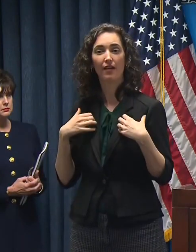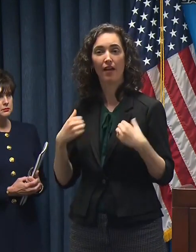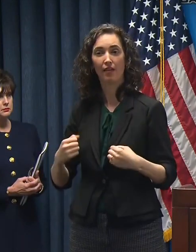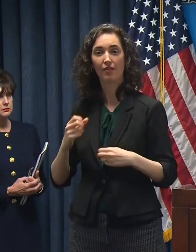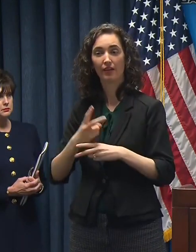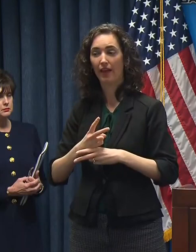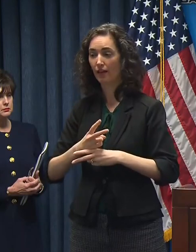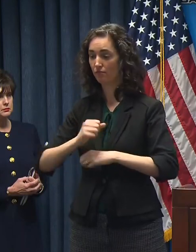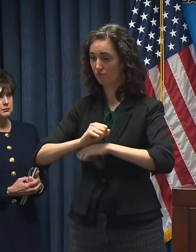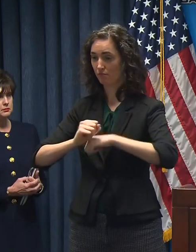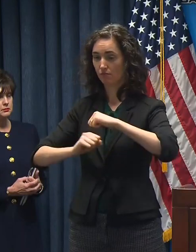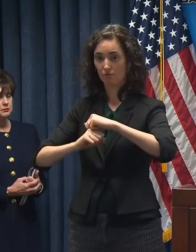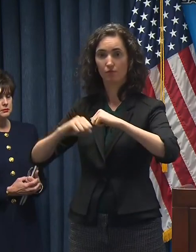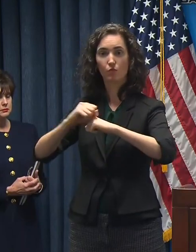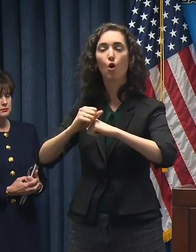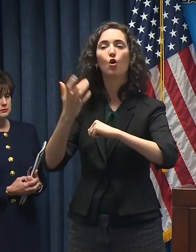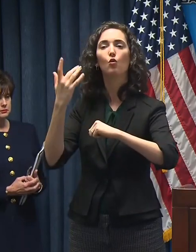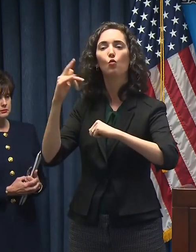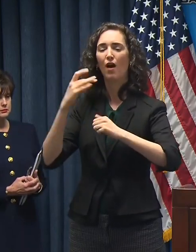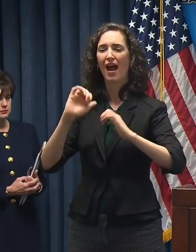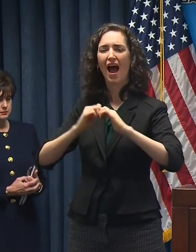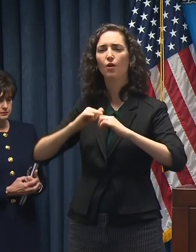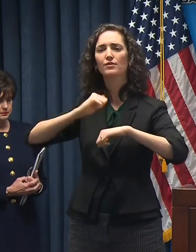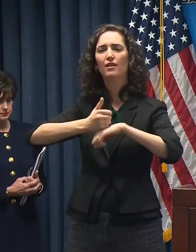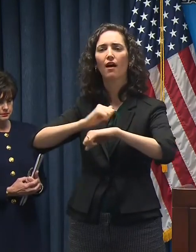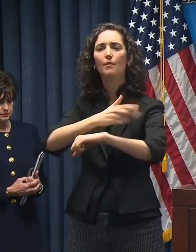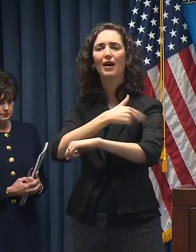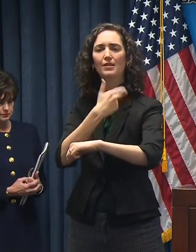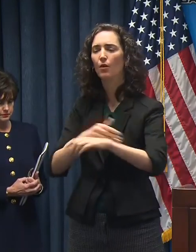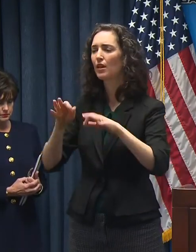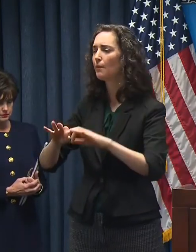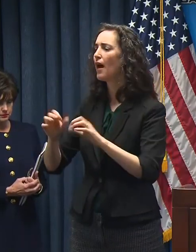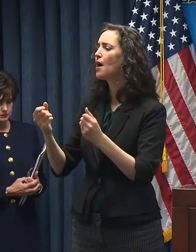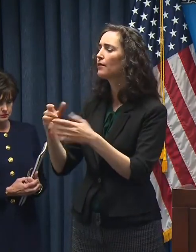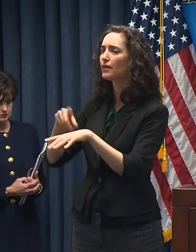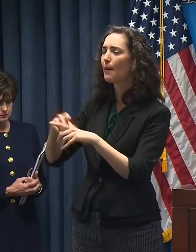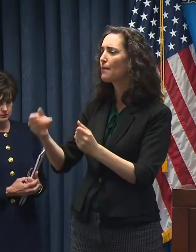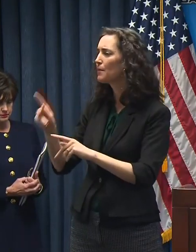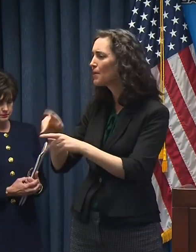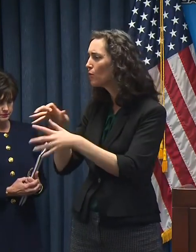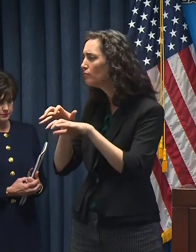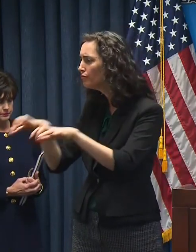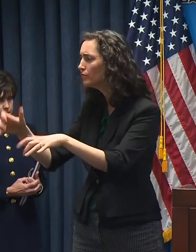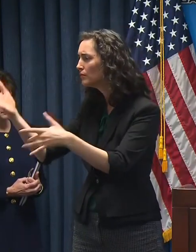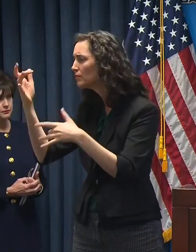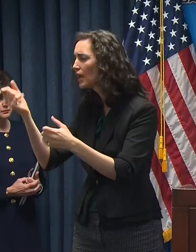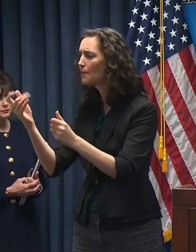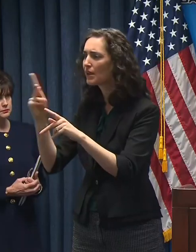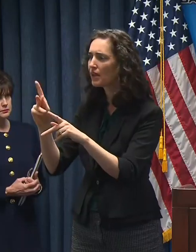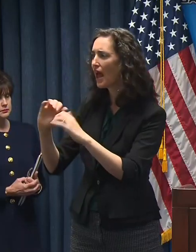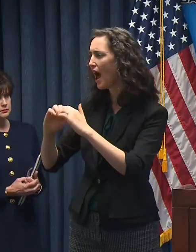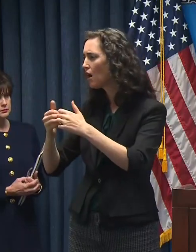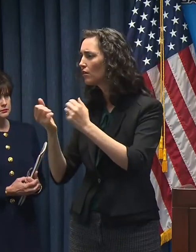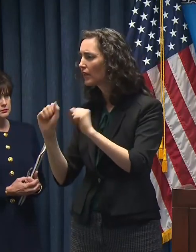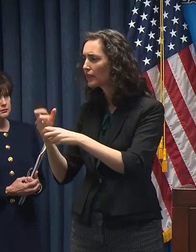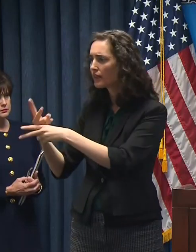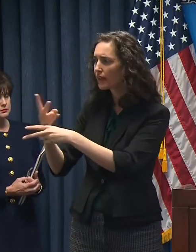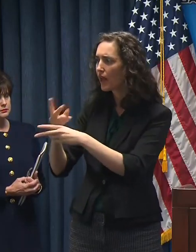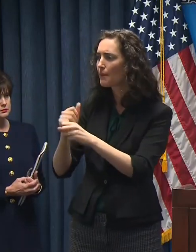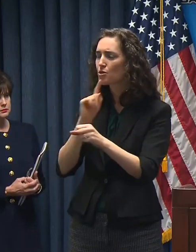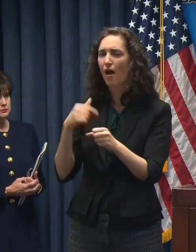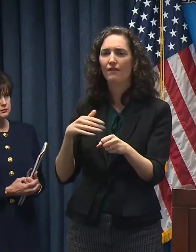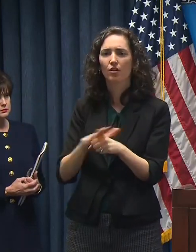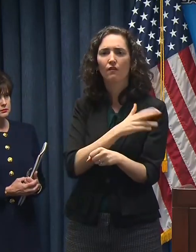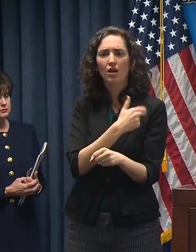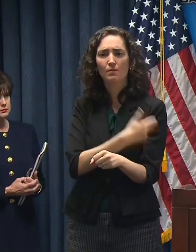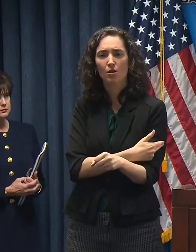is sized to meet the demands of the population. And so while we don't have the highest raw count of cases in